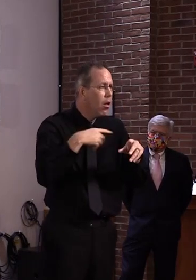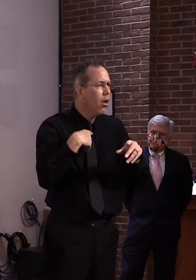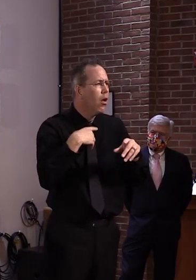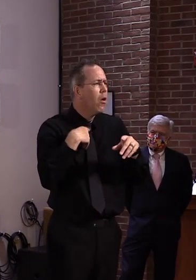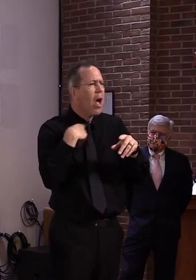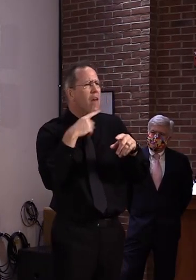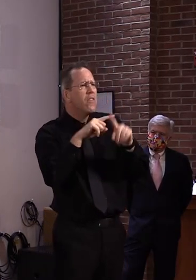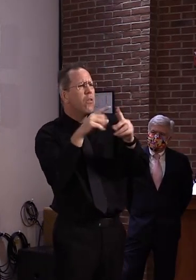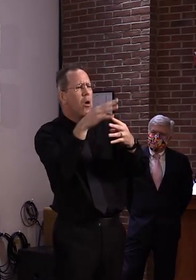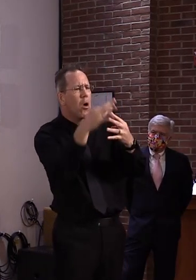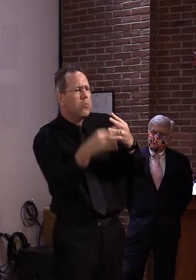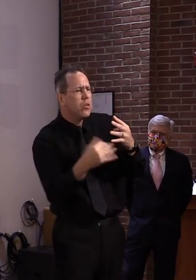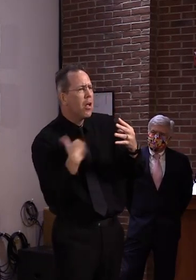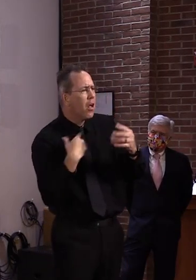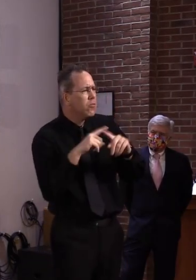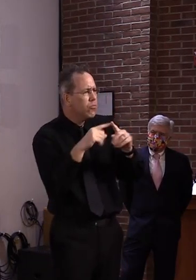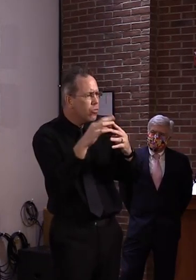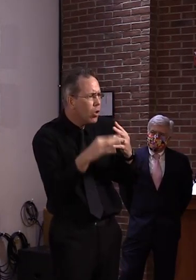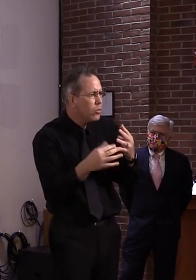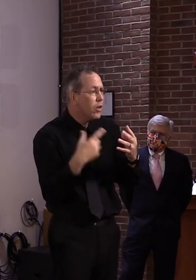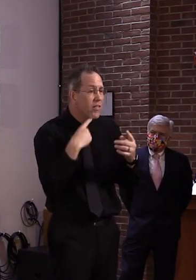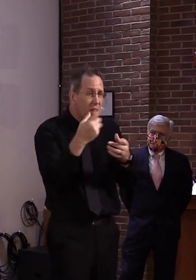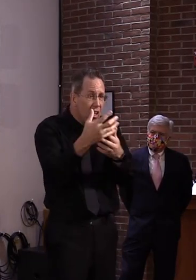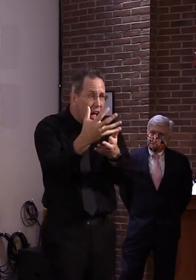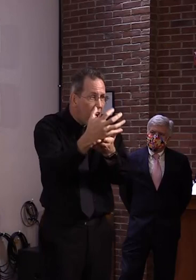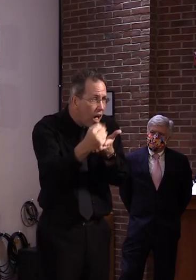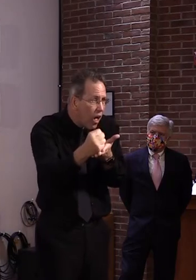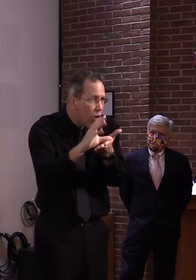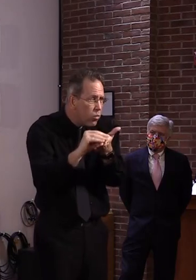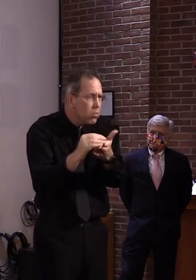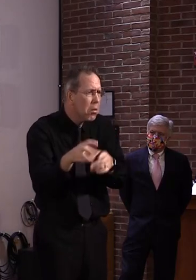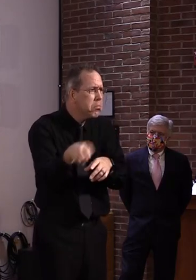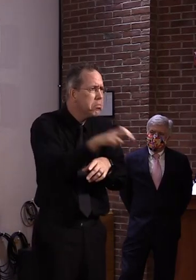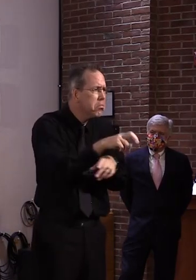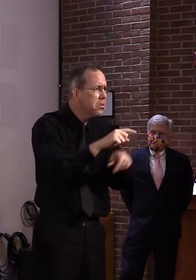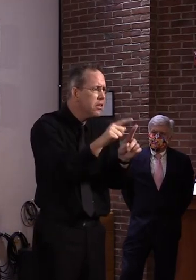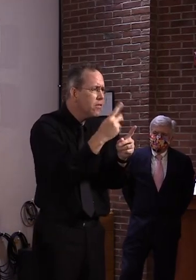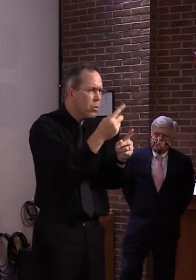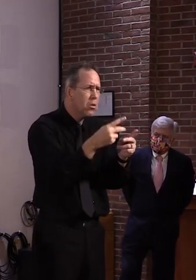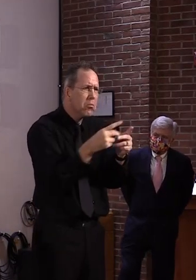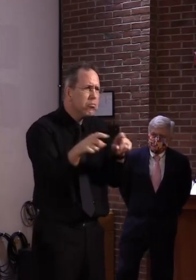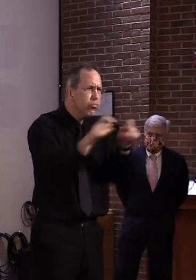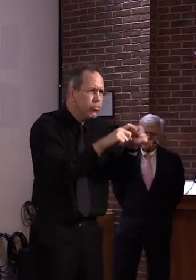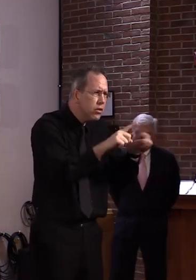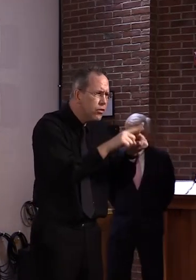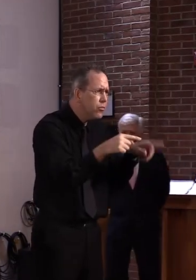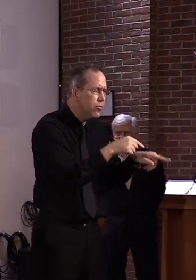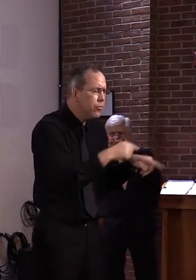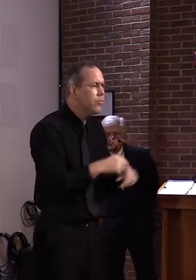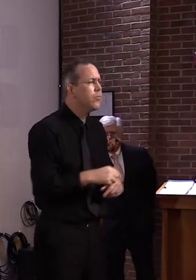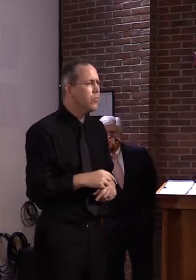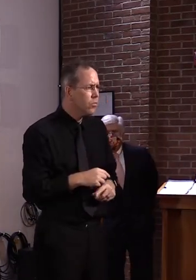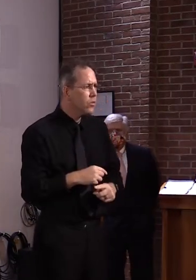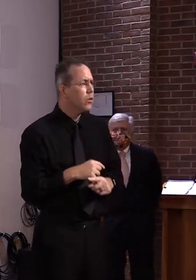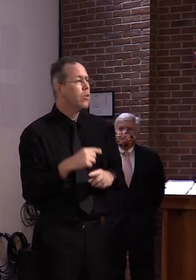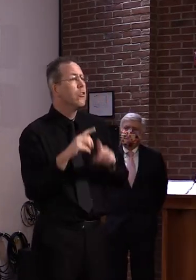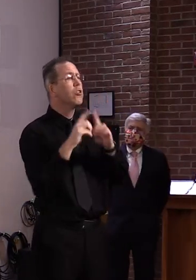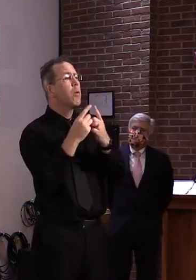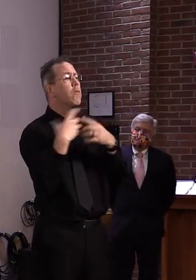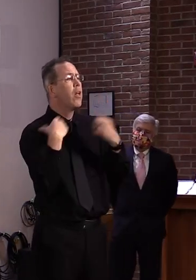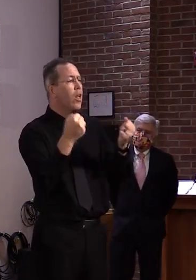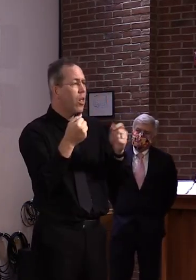but multiple ways. So our public health lab has two platforms, UVM has several platforms,